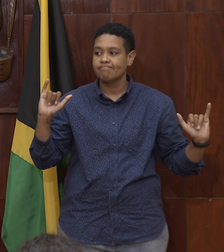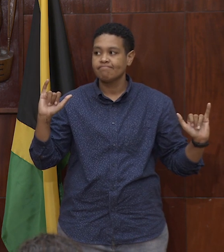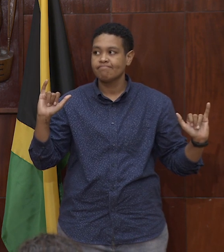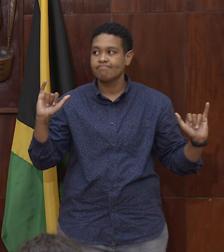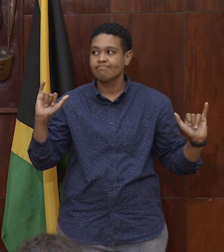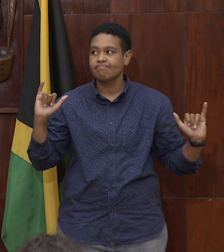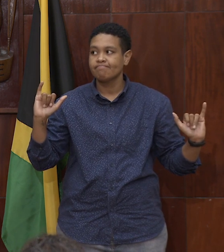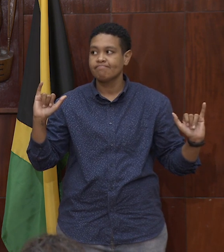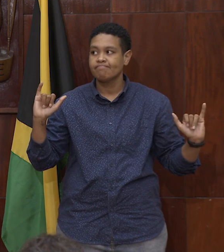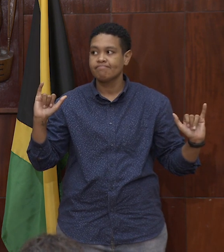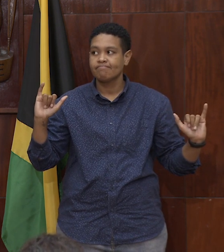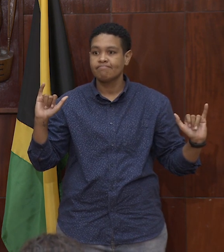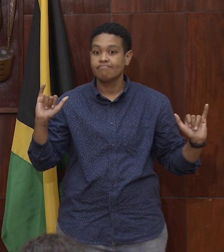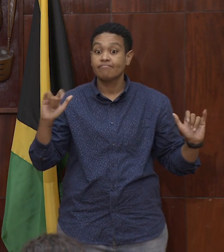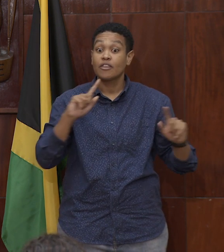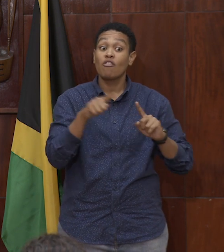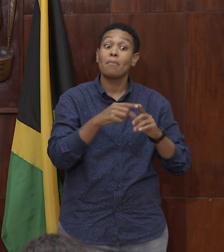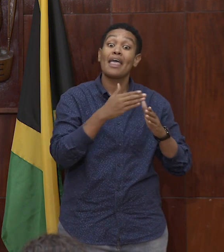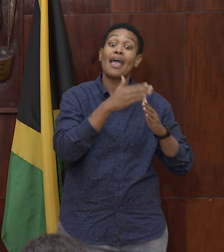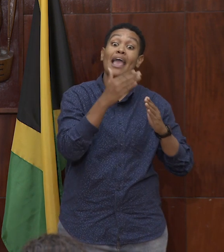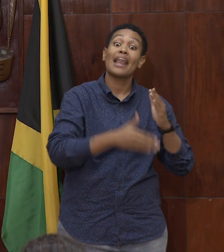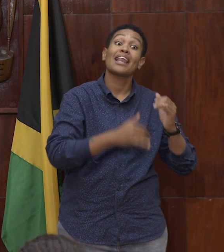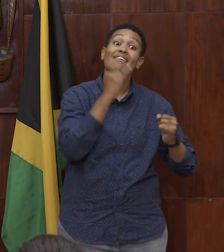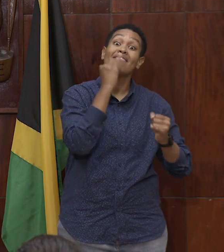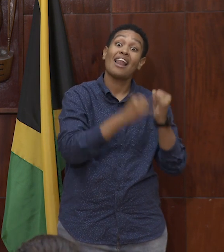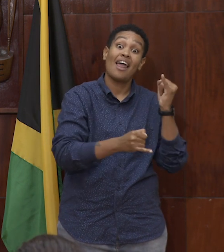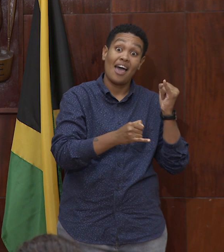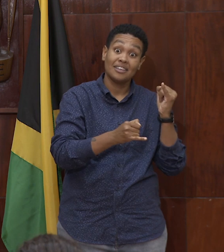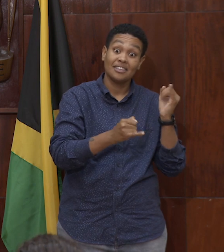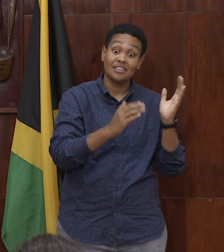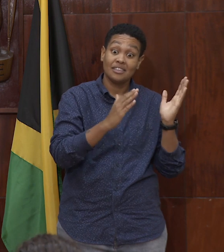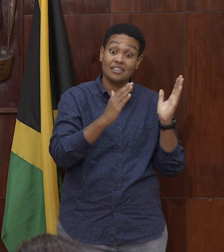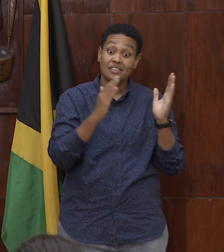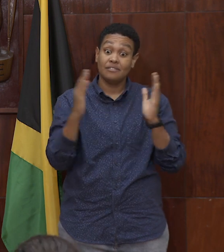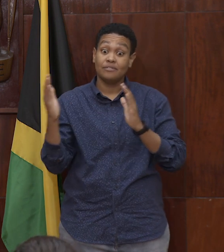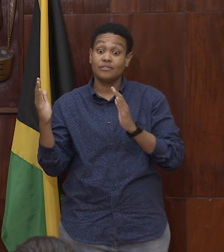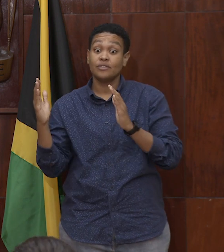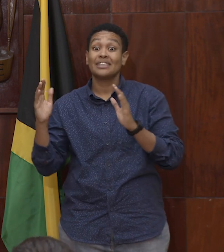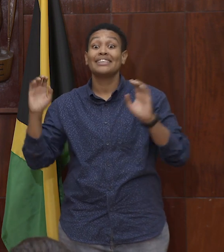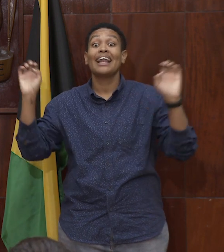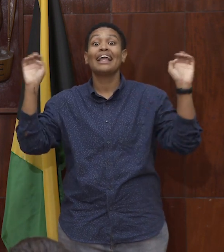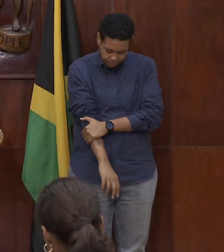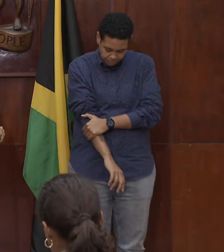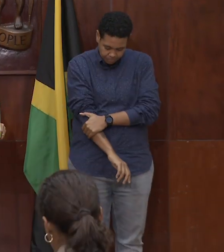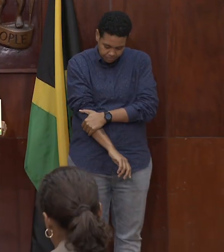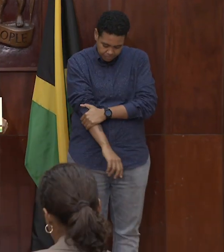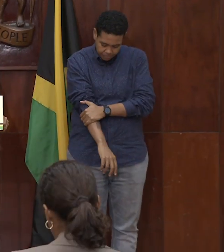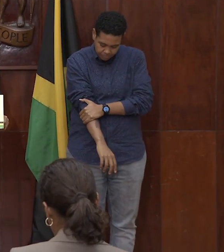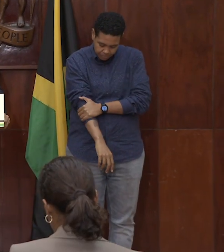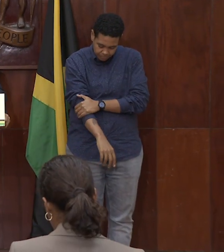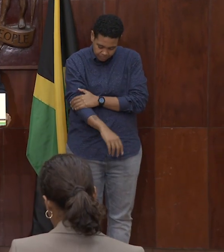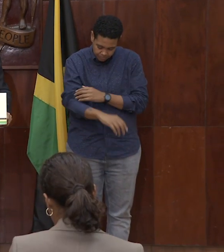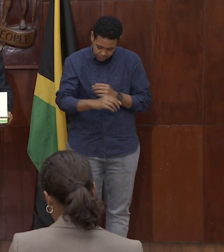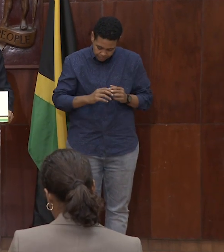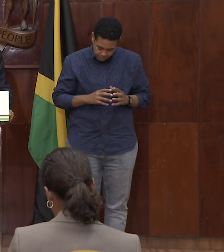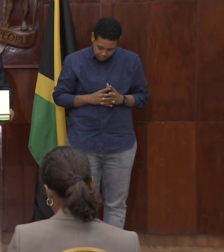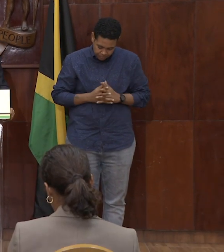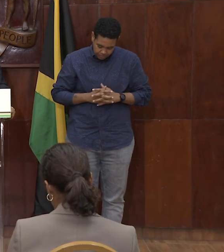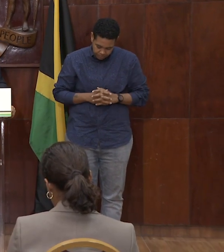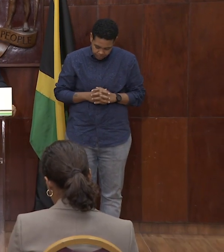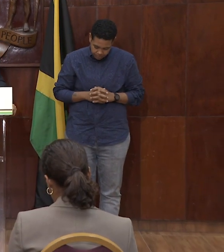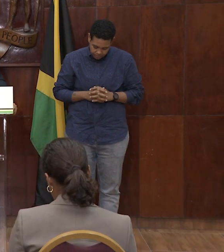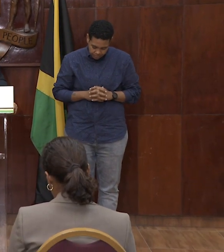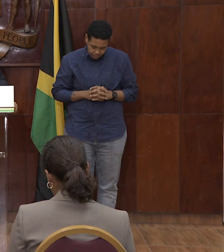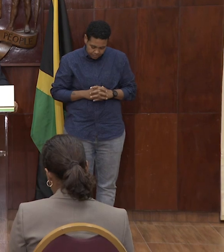of the last order to the end of the Easter term. Every person who entered